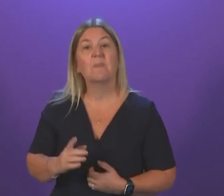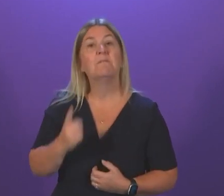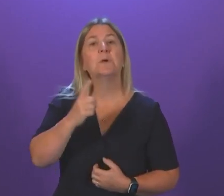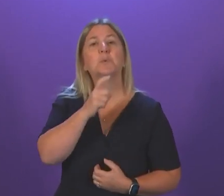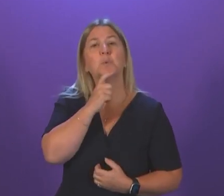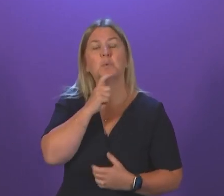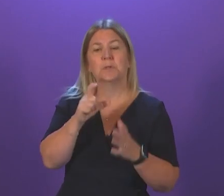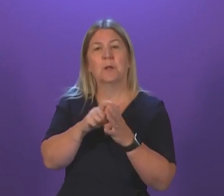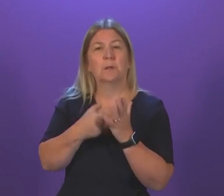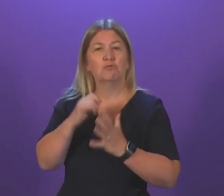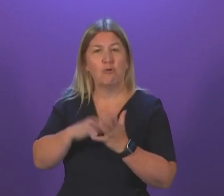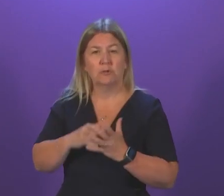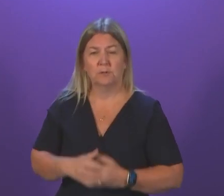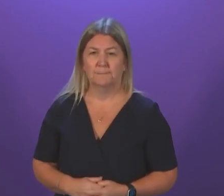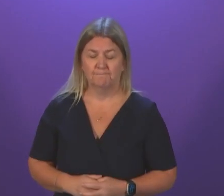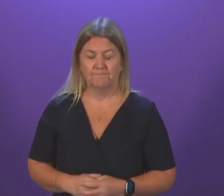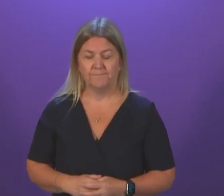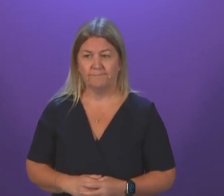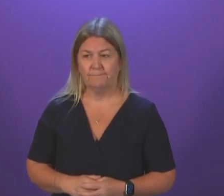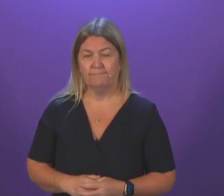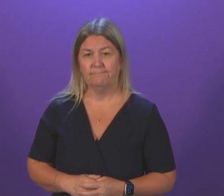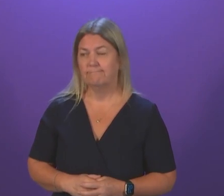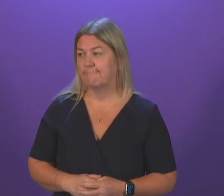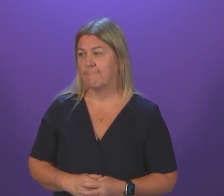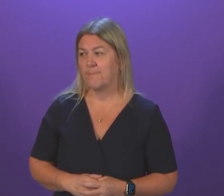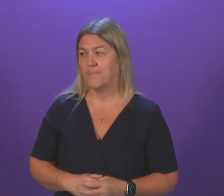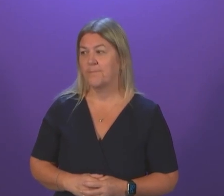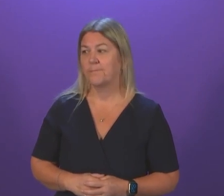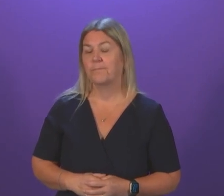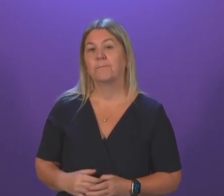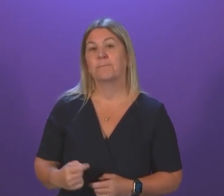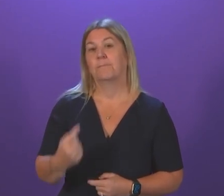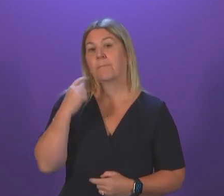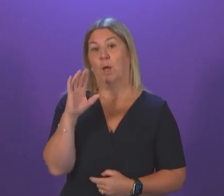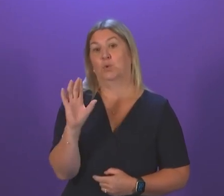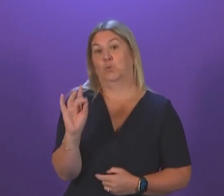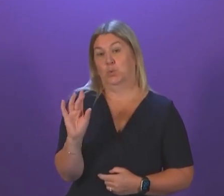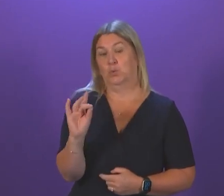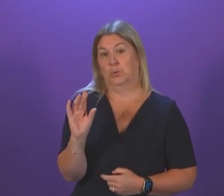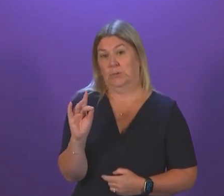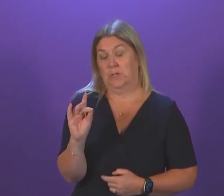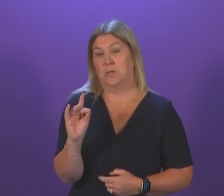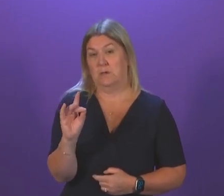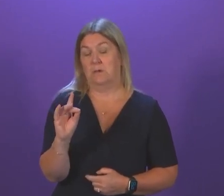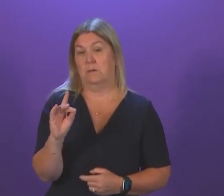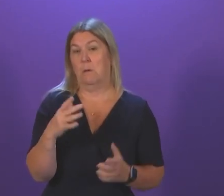Ross. Thank you, Presiding Officer. On Tuesday, Public Health Scotland revealed that a thousand fewer people were admitted to A